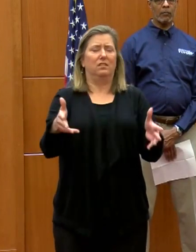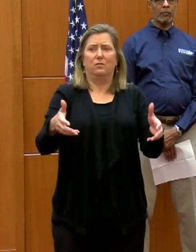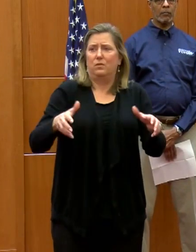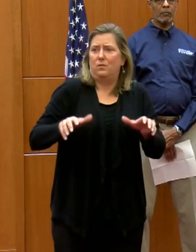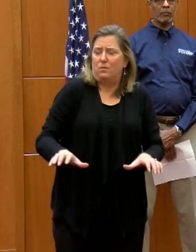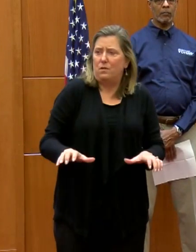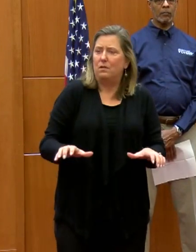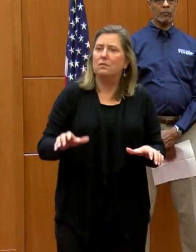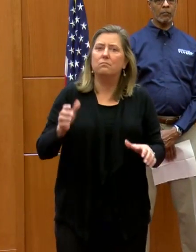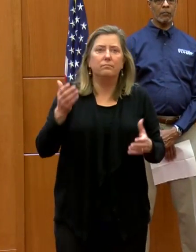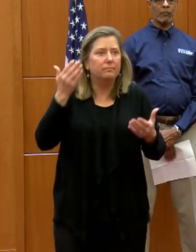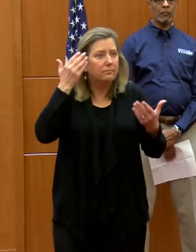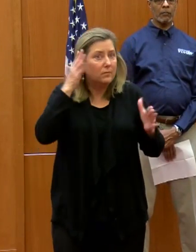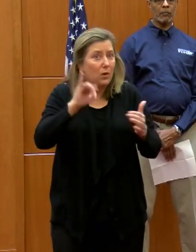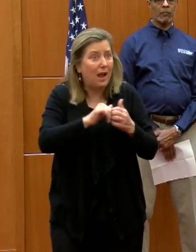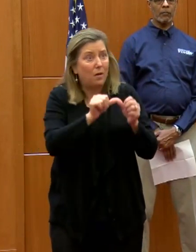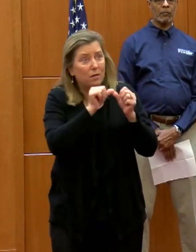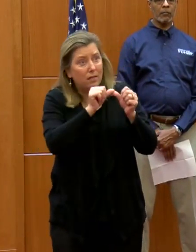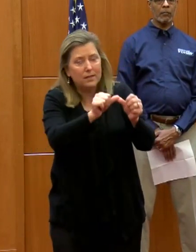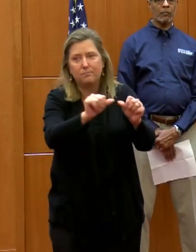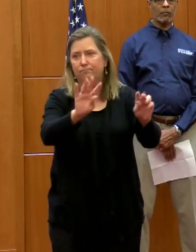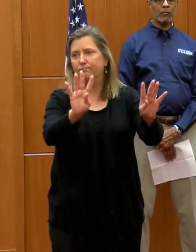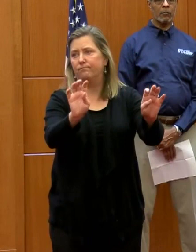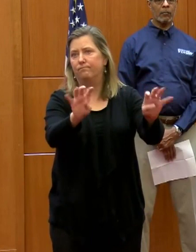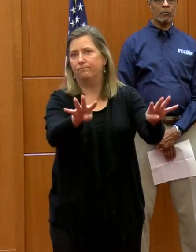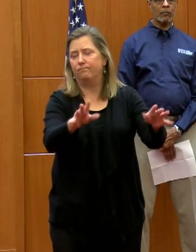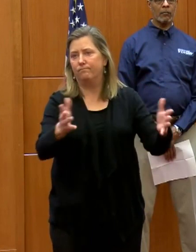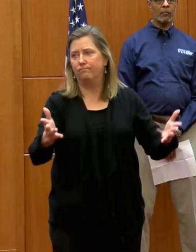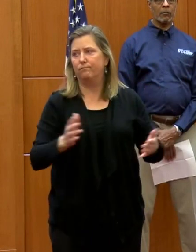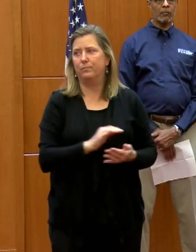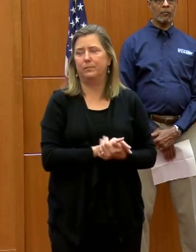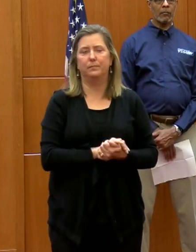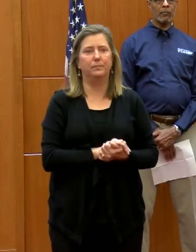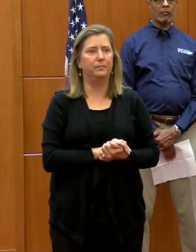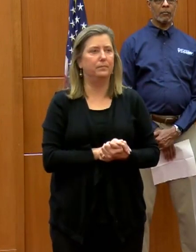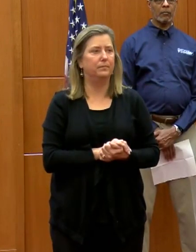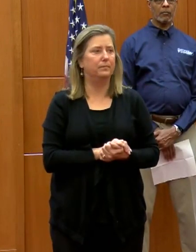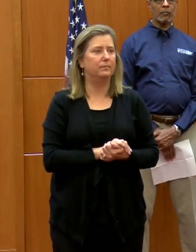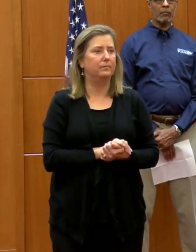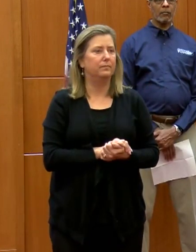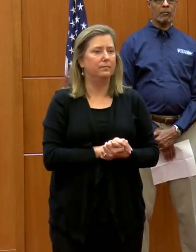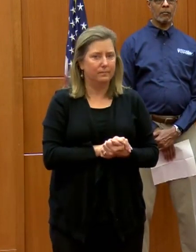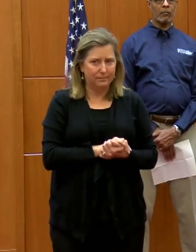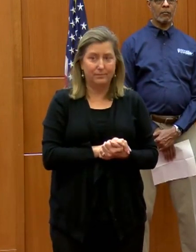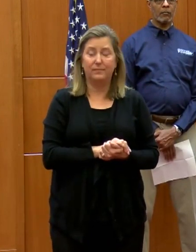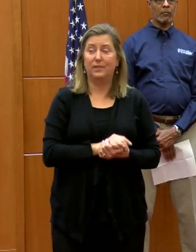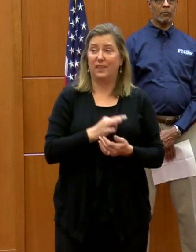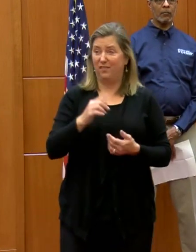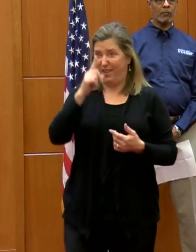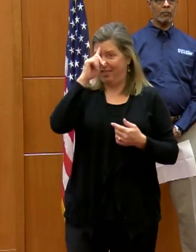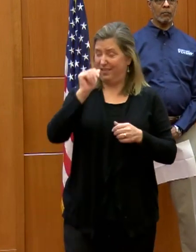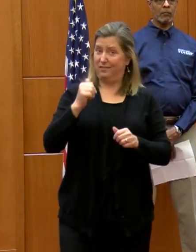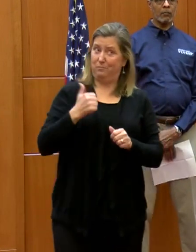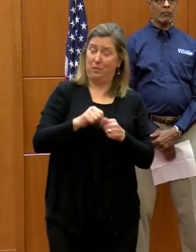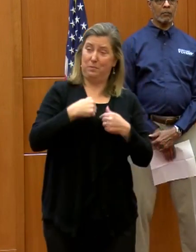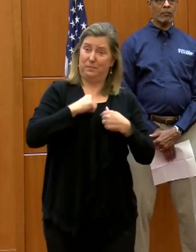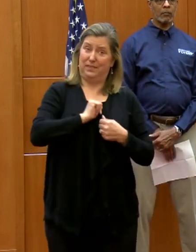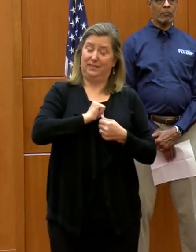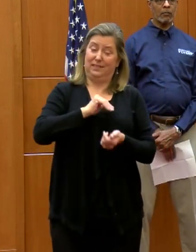don't know how long this will all last. I'll put it on my doctor's hat for just a bit.